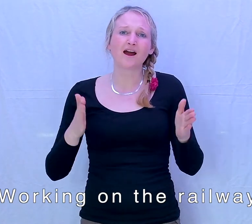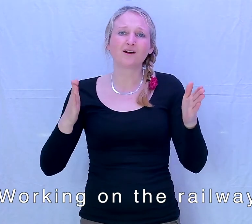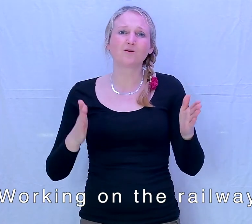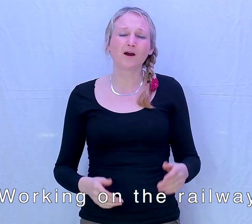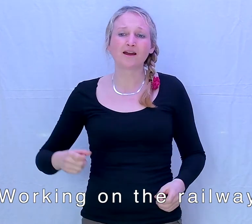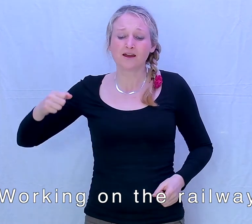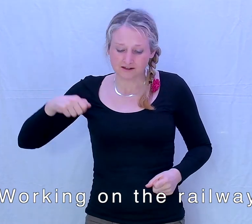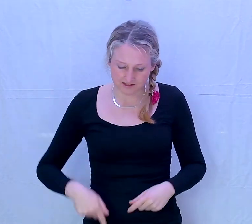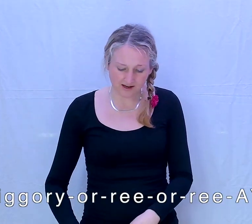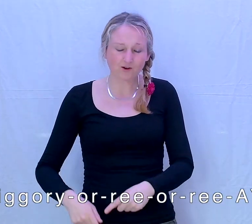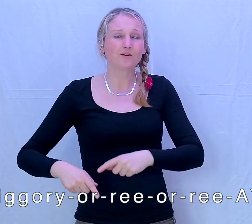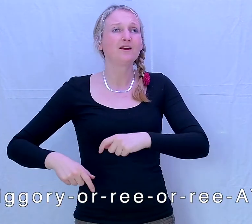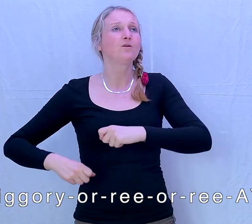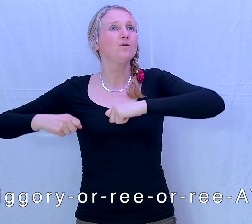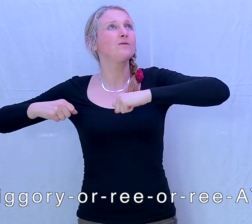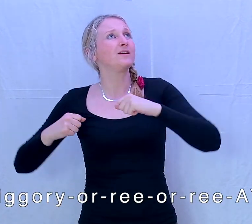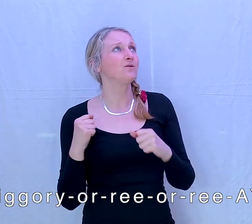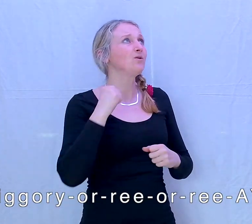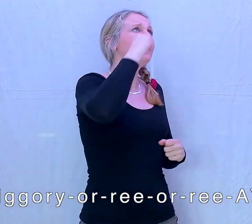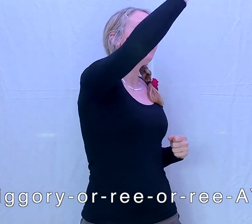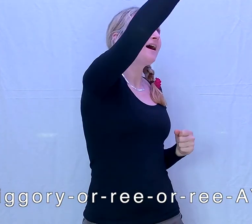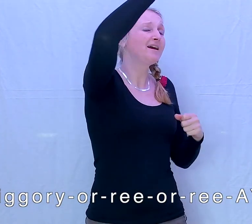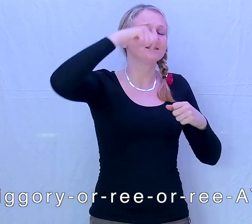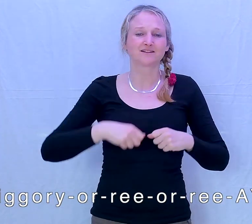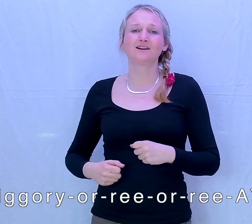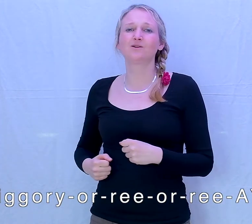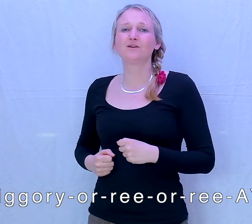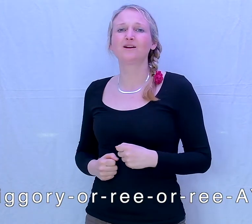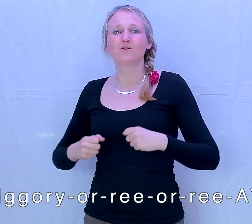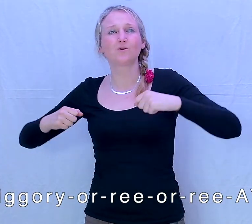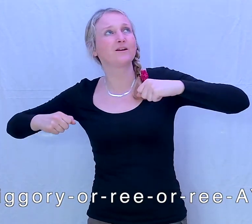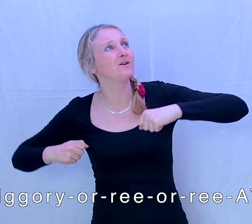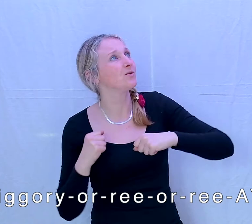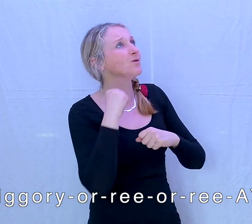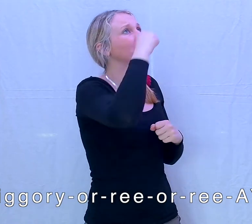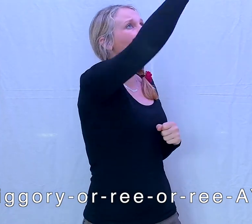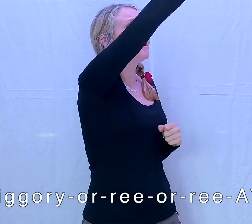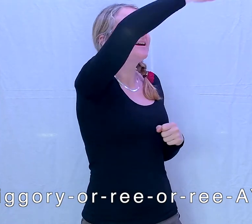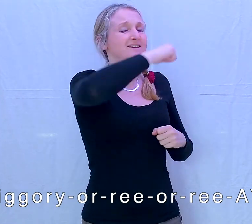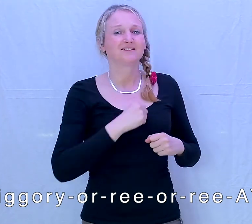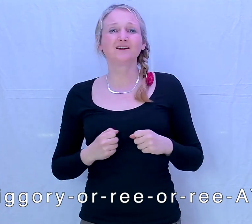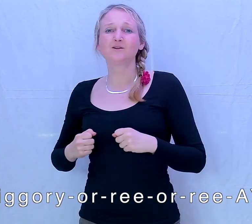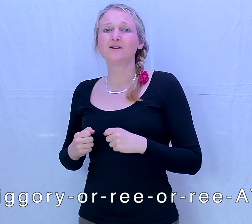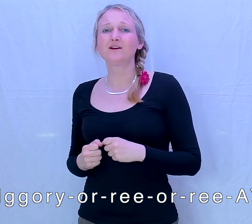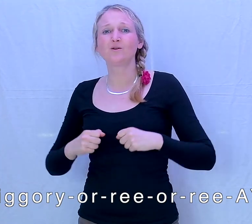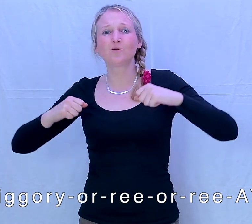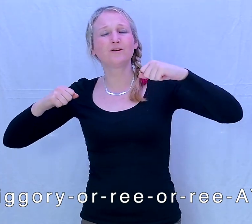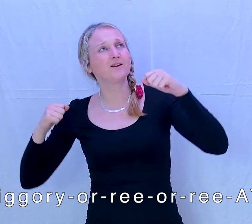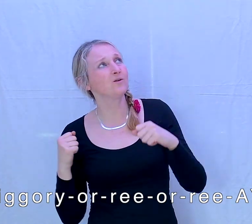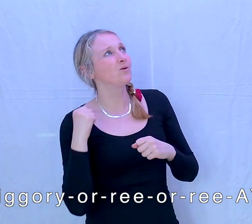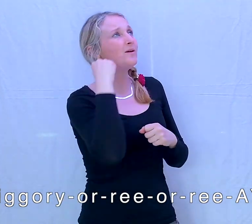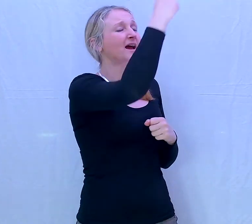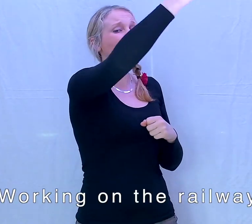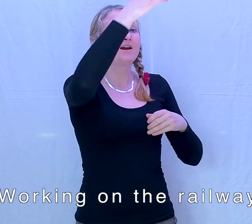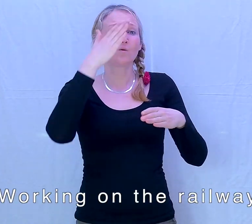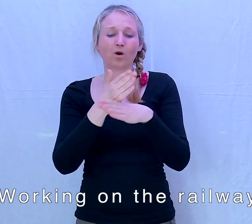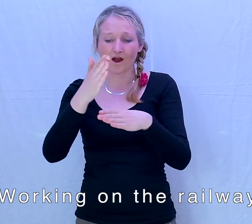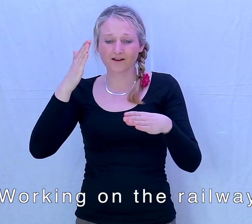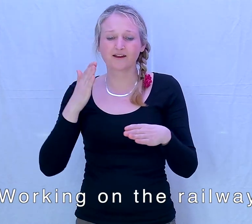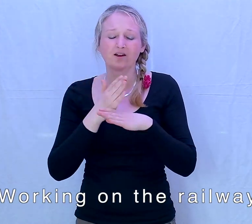railway Tiggery-orey-orey-orey-ay Tiggery-orey-orey-orey-ay Tiggery-orey-orey-orey-ay Working